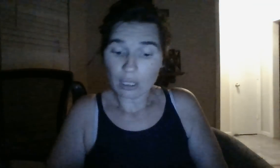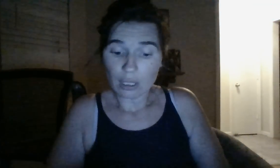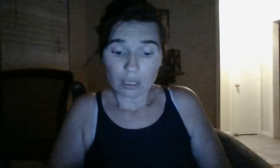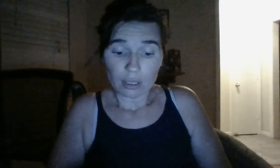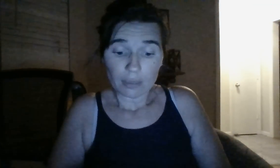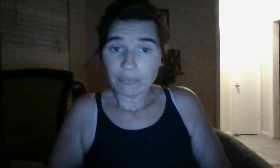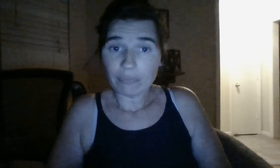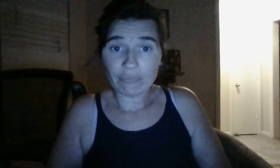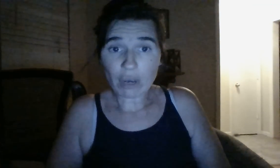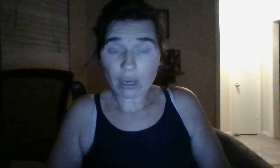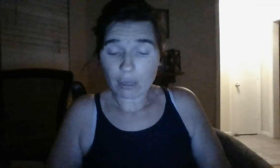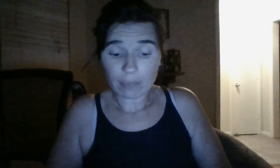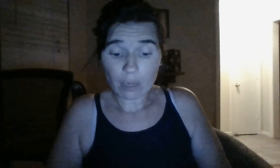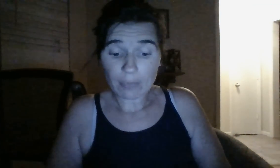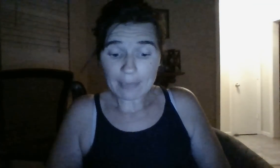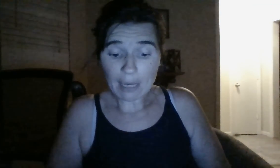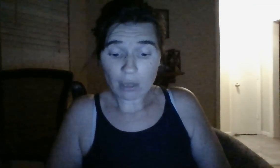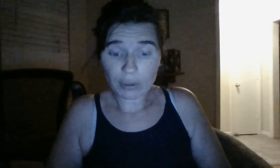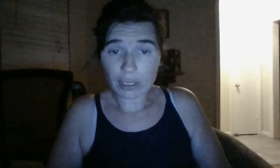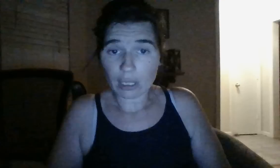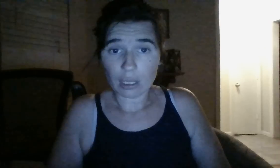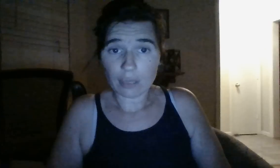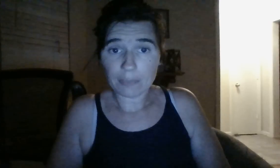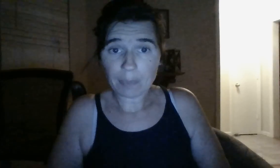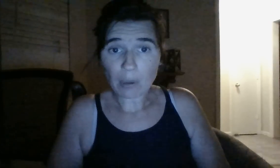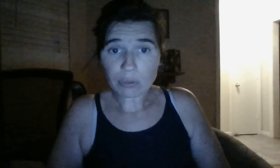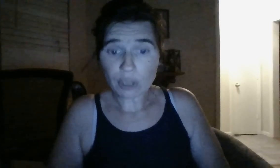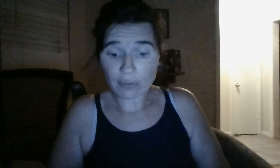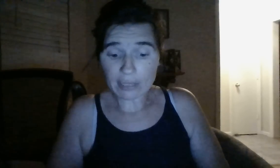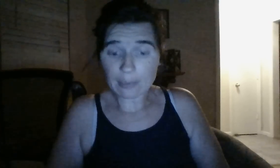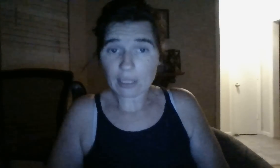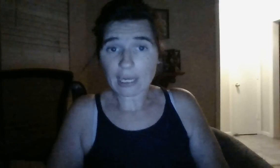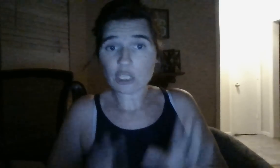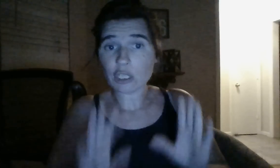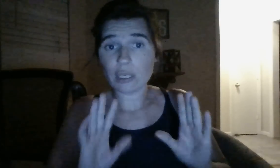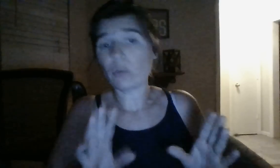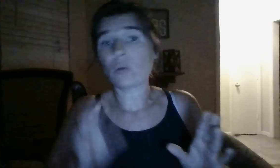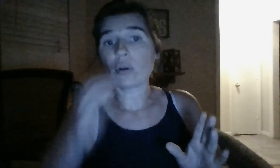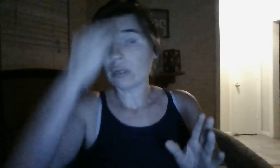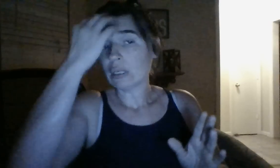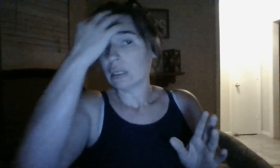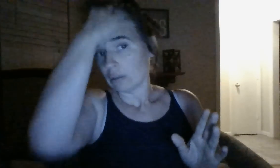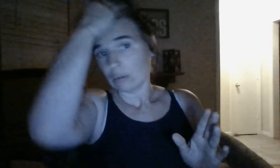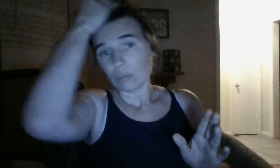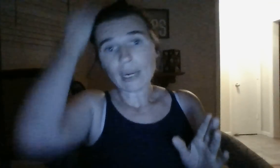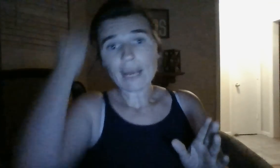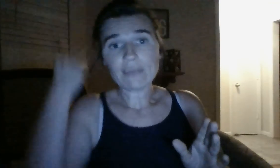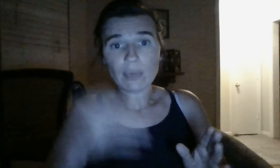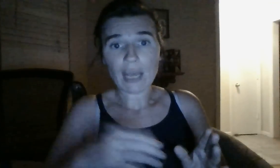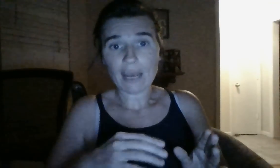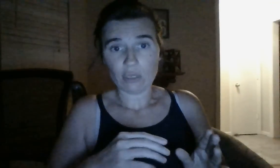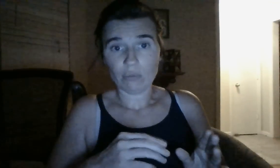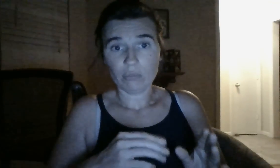postal service communication or what have you, what have you,